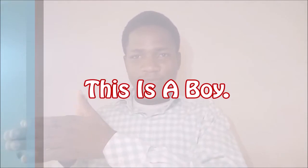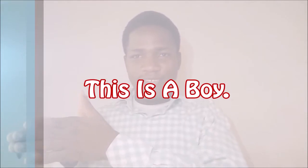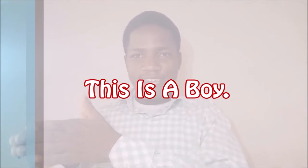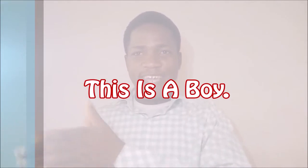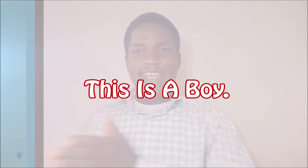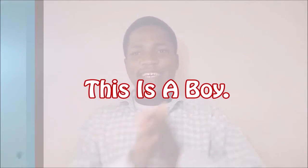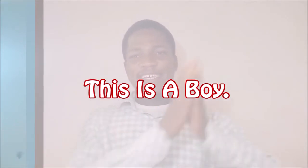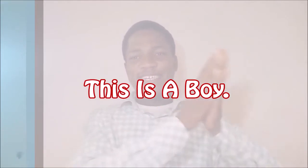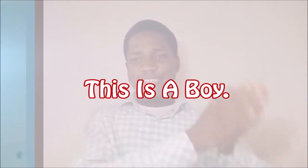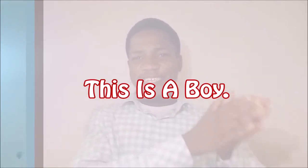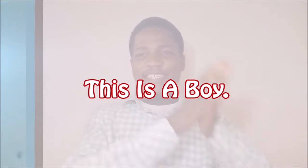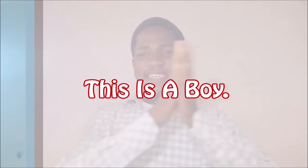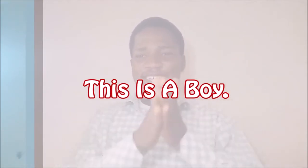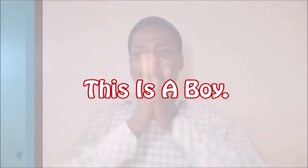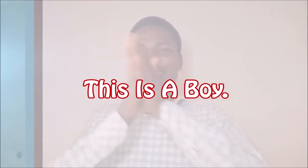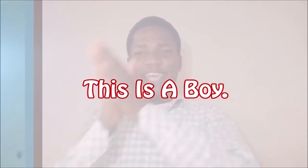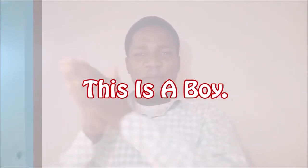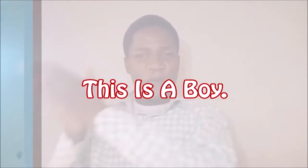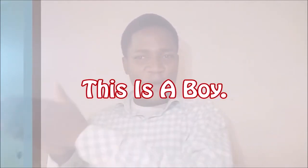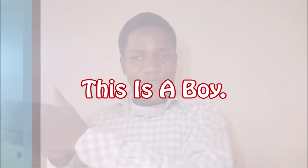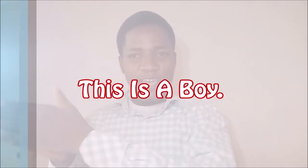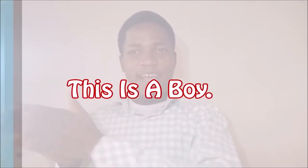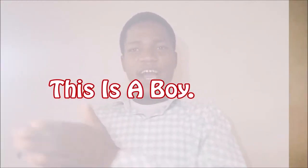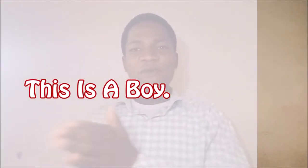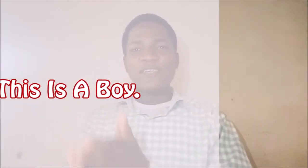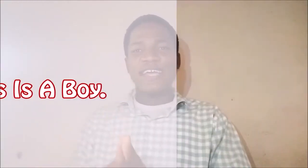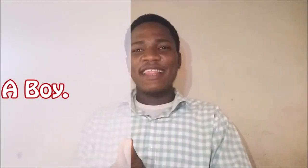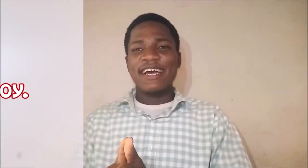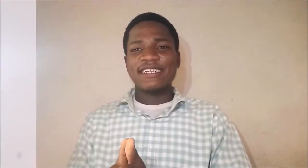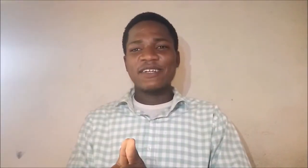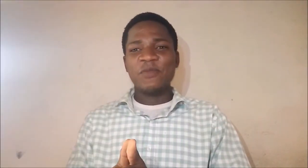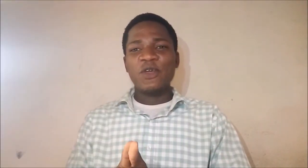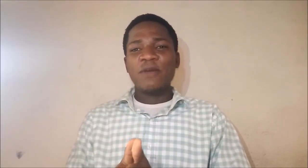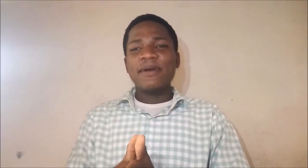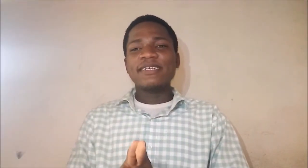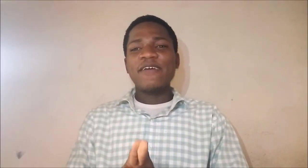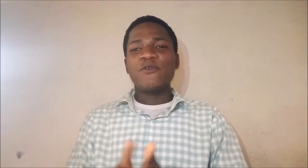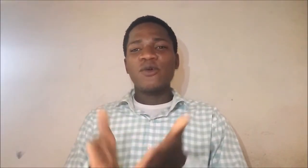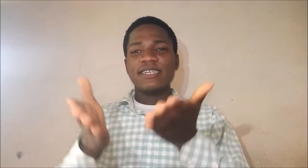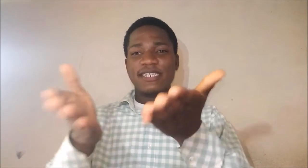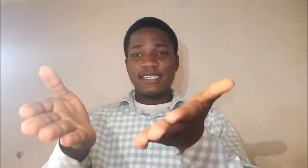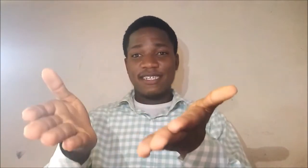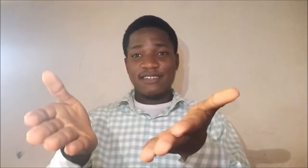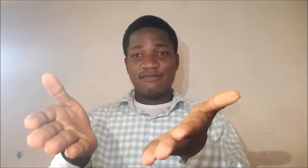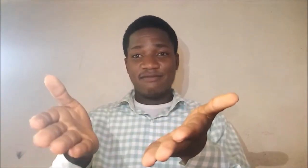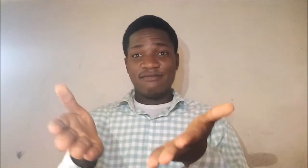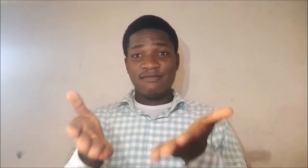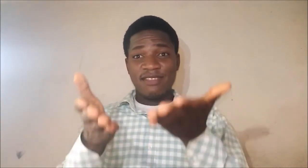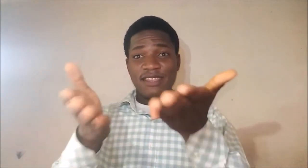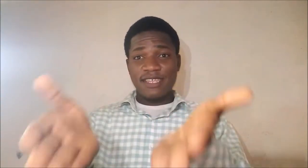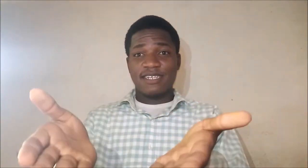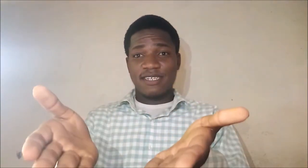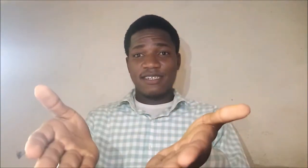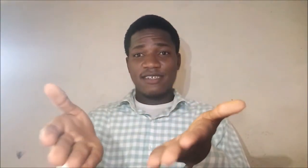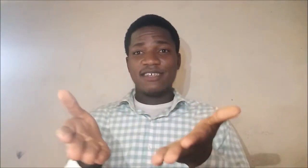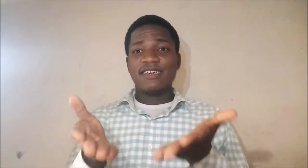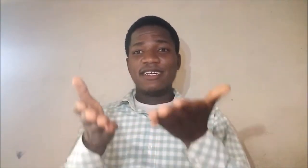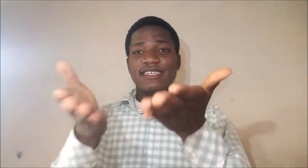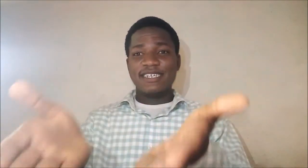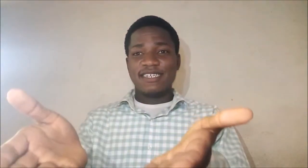Again, this is a boy. How do we sign that? want to sign for this, this, this,